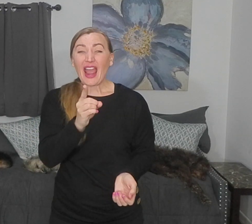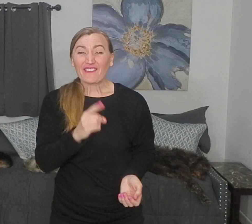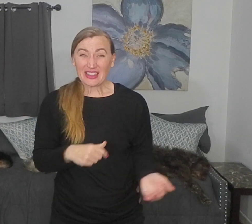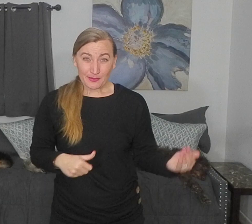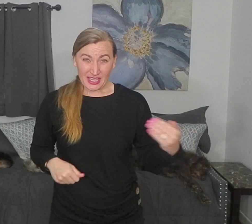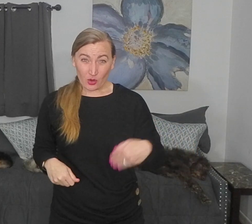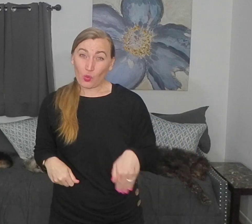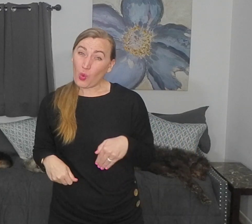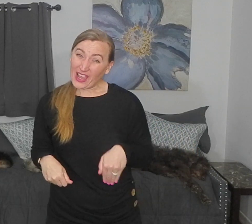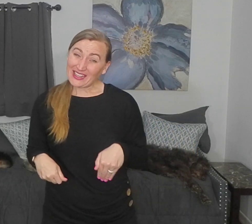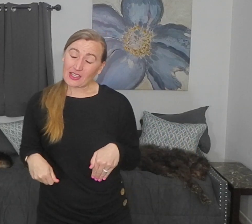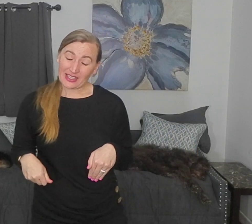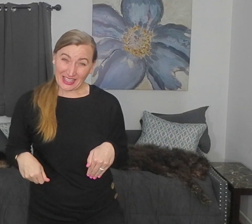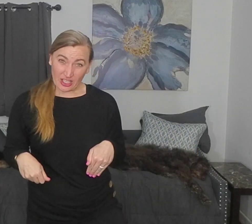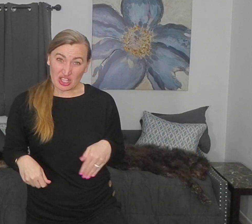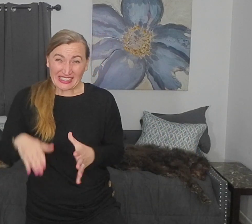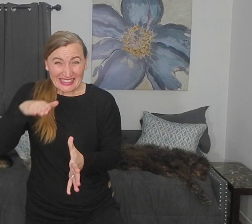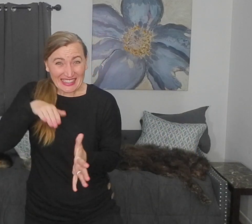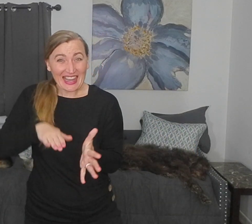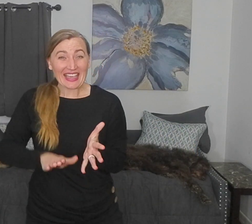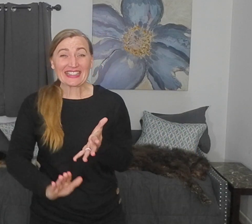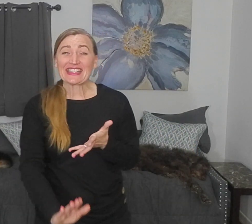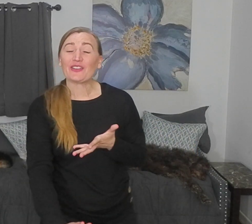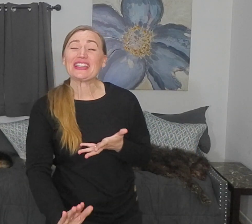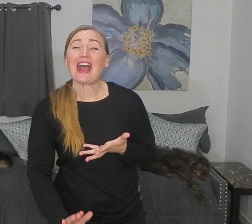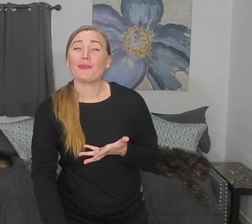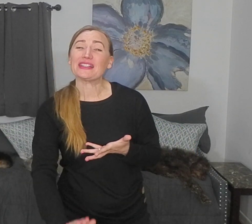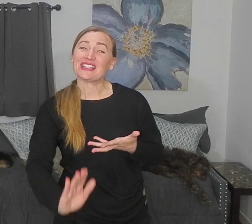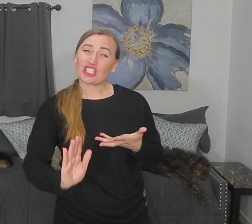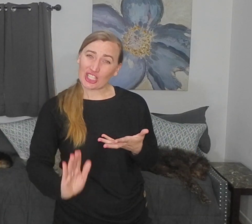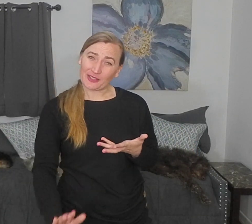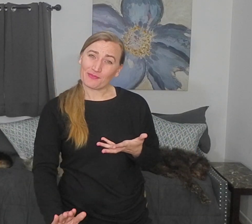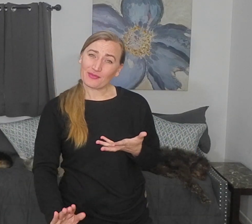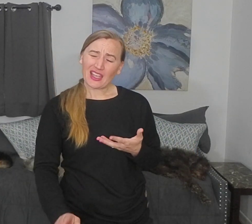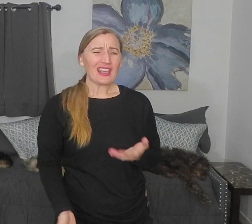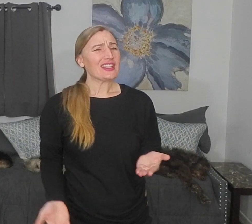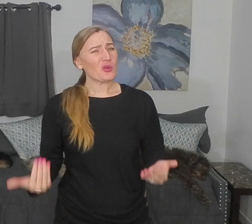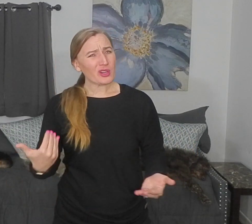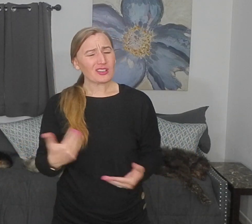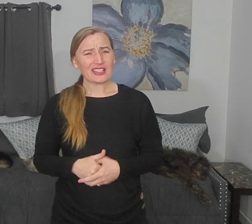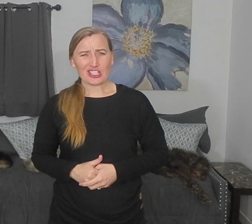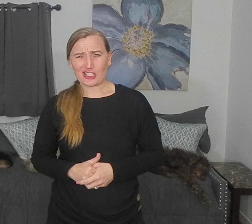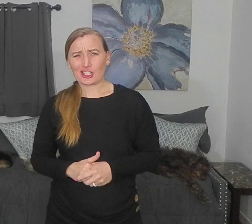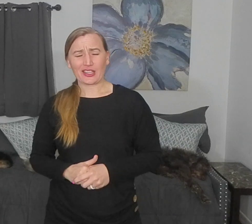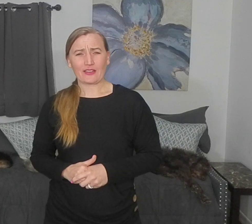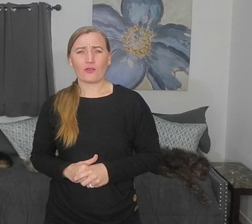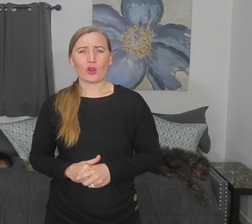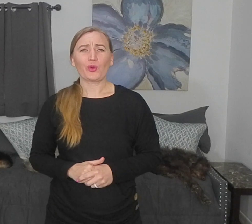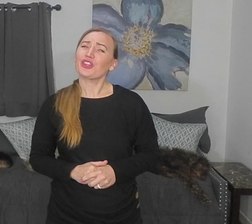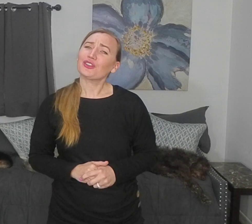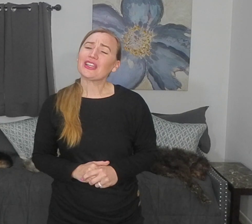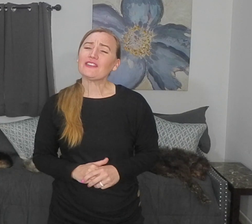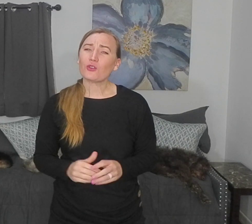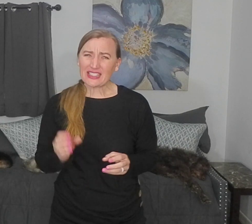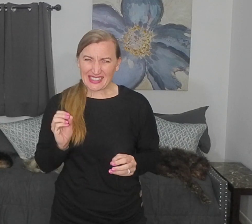having them take one heel and slide it down the opposite shin. Now what are clinicians looking for? Well, they're looking for a